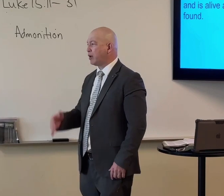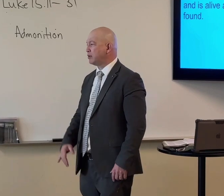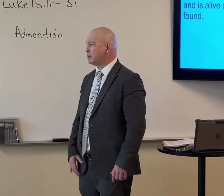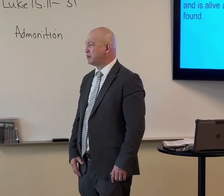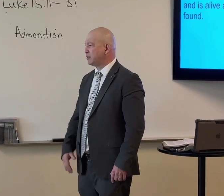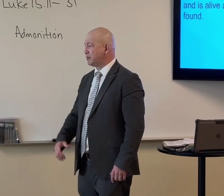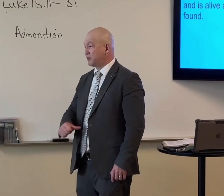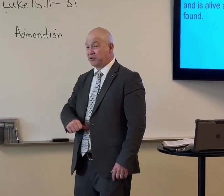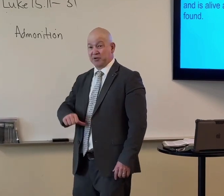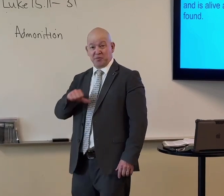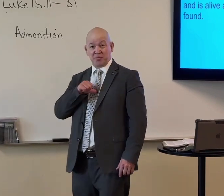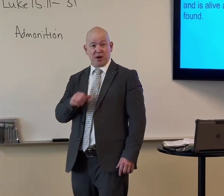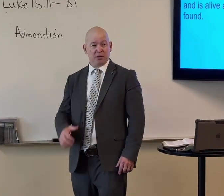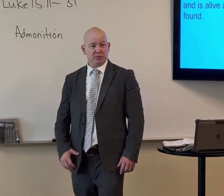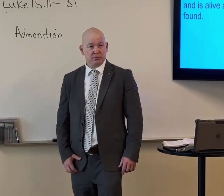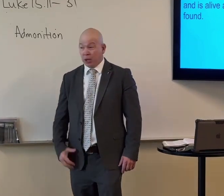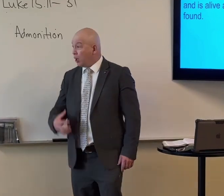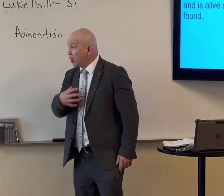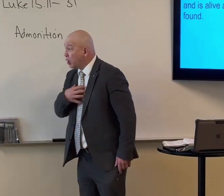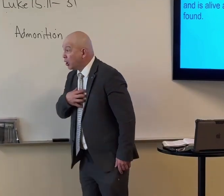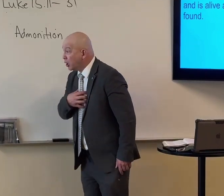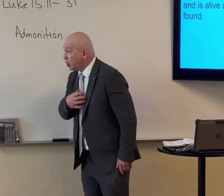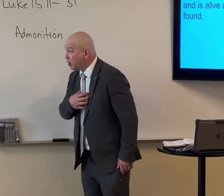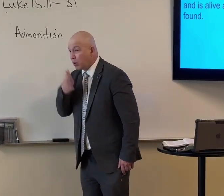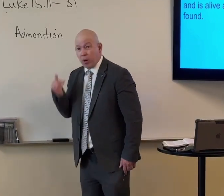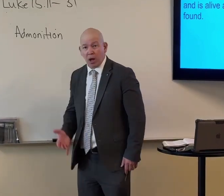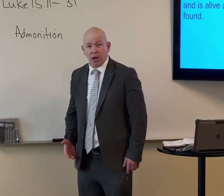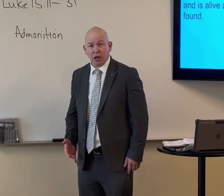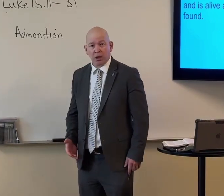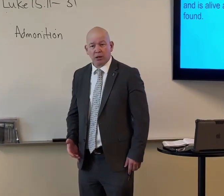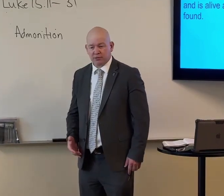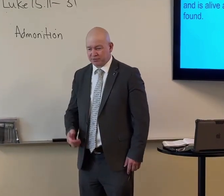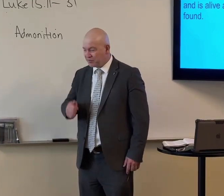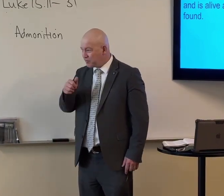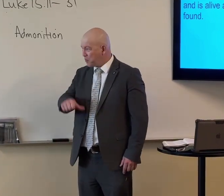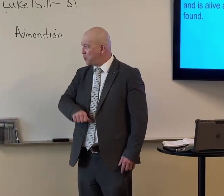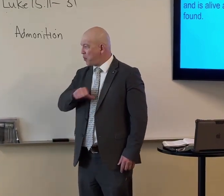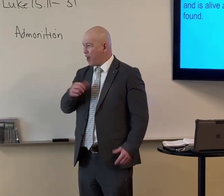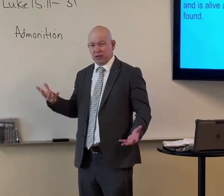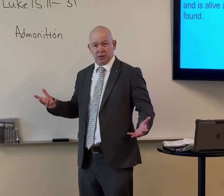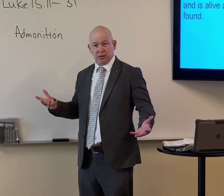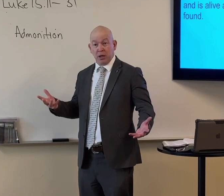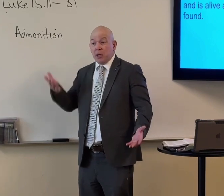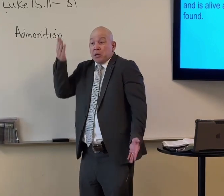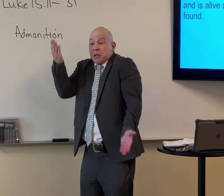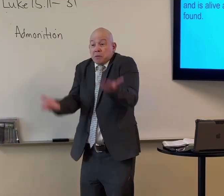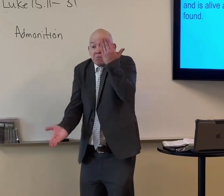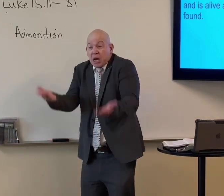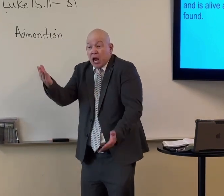We pick at other people. Why? Because of pride. We complain. Why? Because of pride.